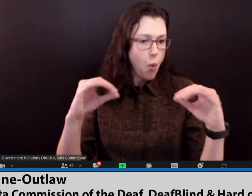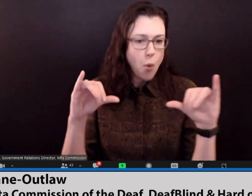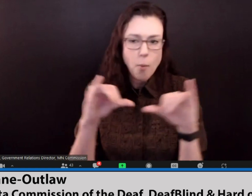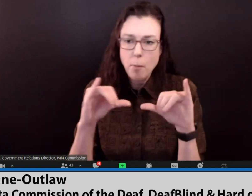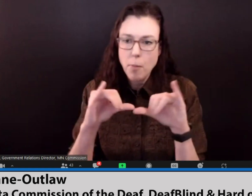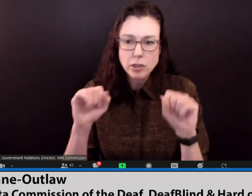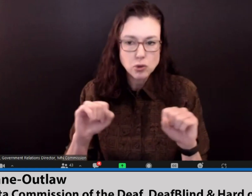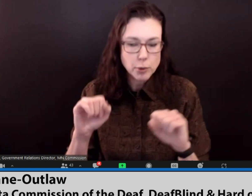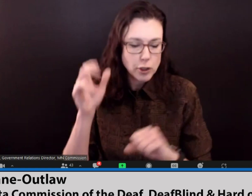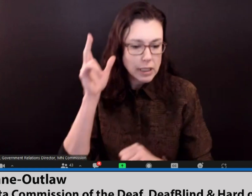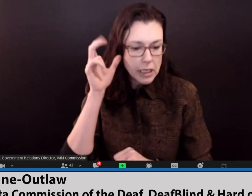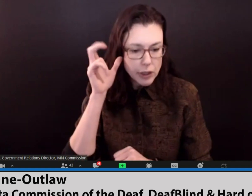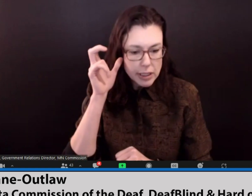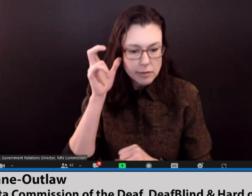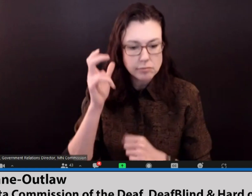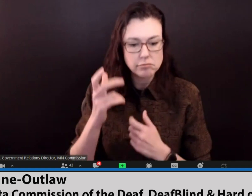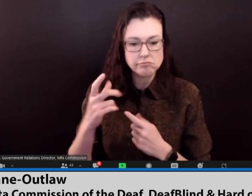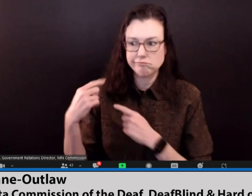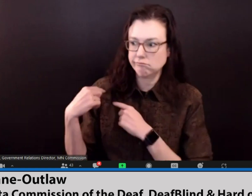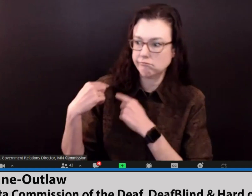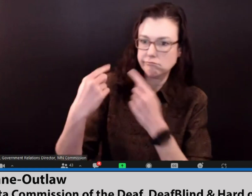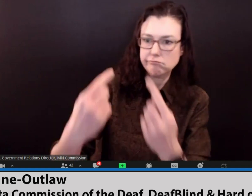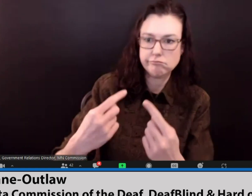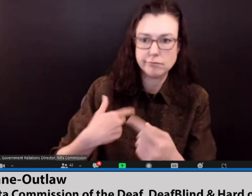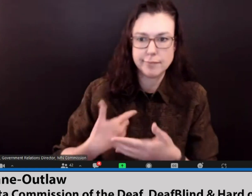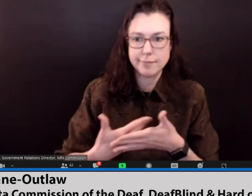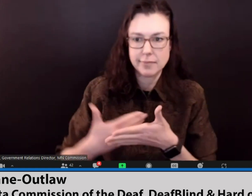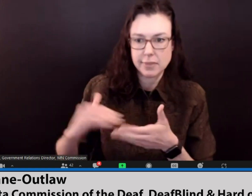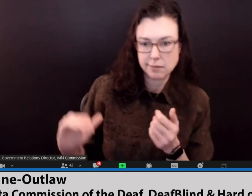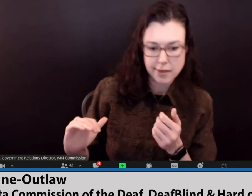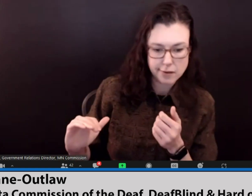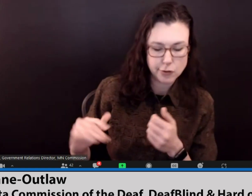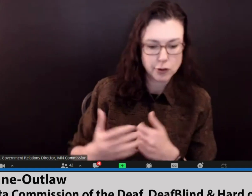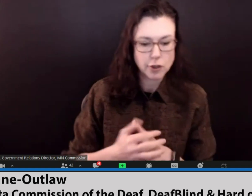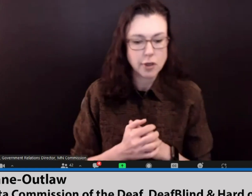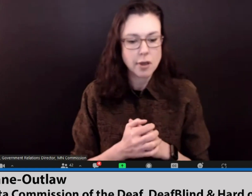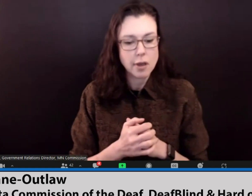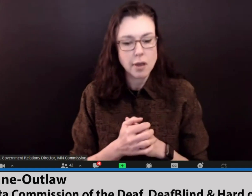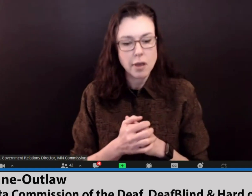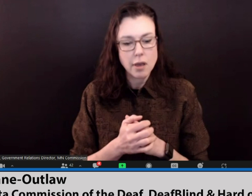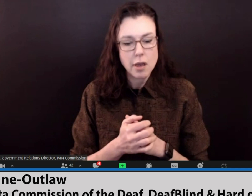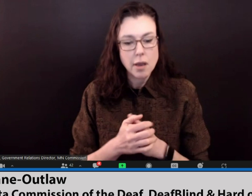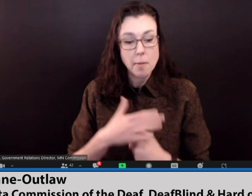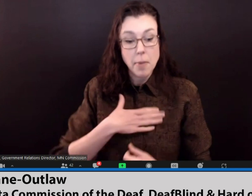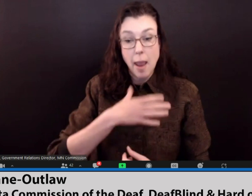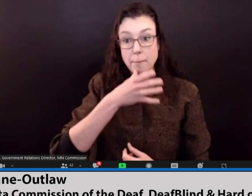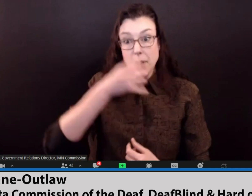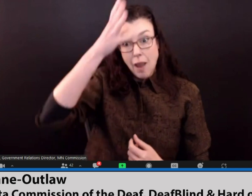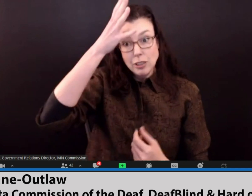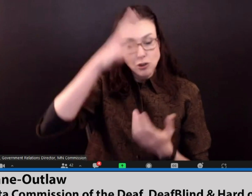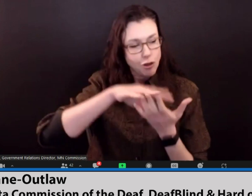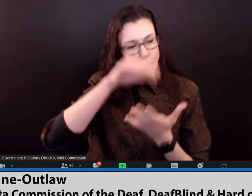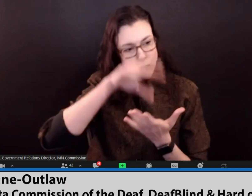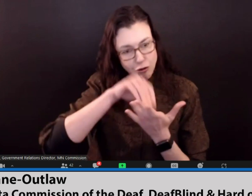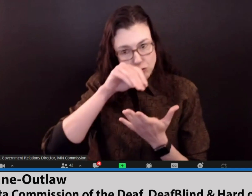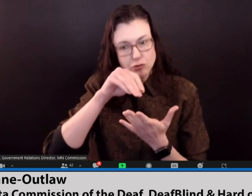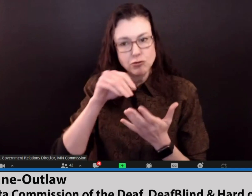I have had no measurable hearing since becoming deaf as a toddler. My